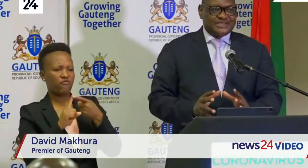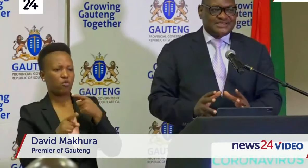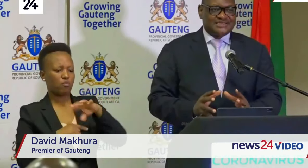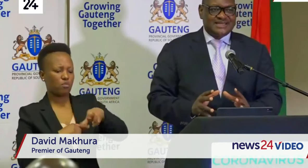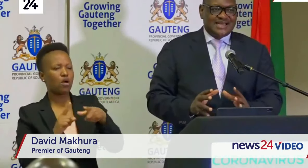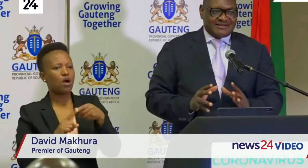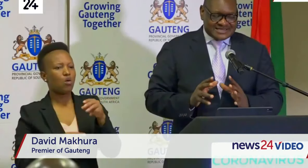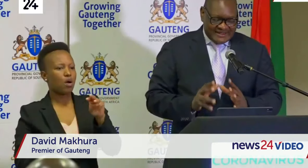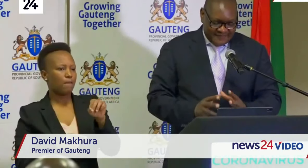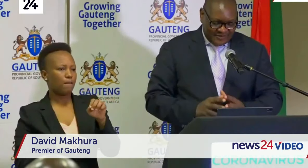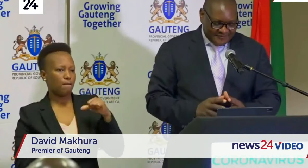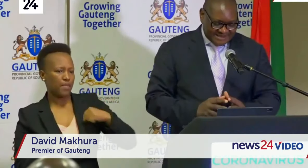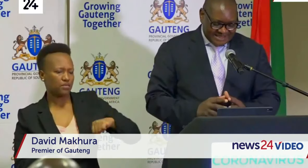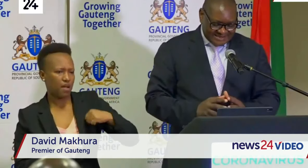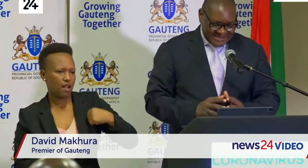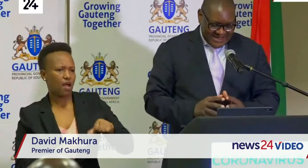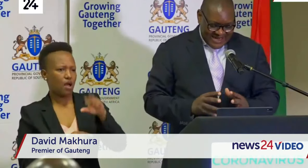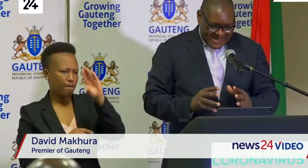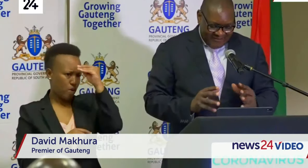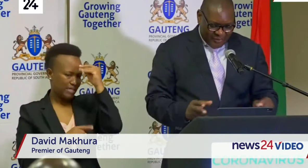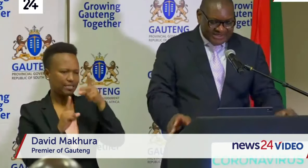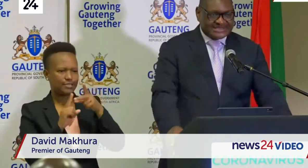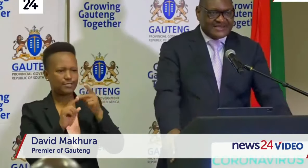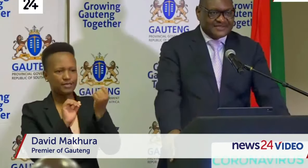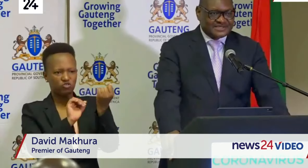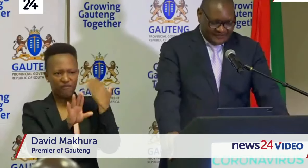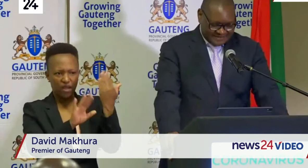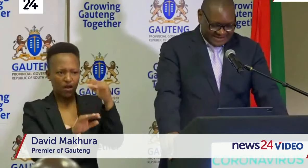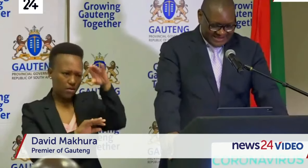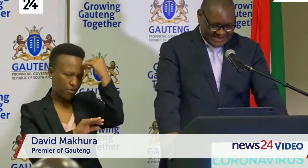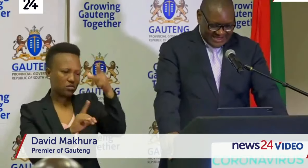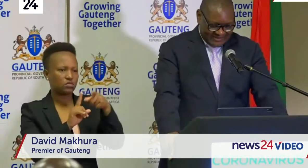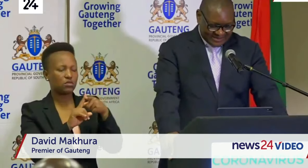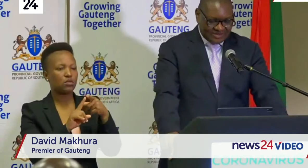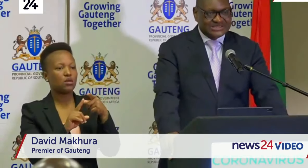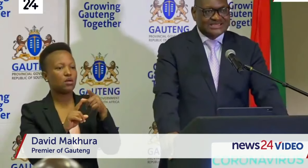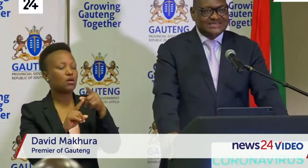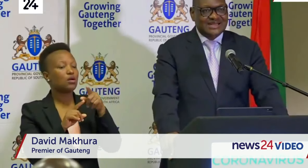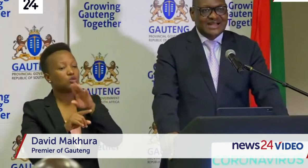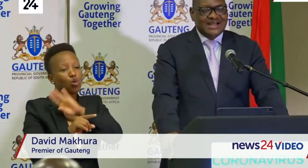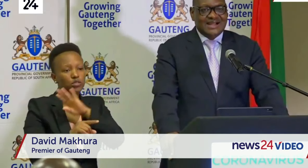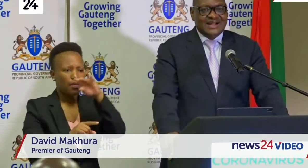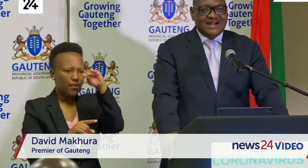police, our traffic officers, officers, our police service officers and our soldiers